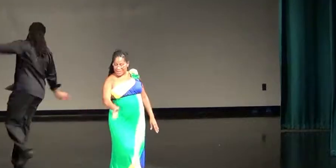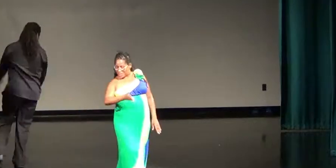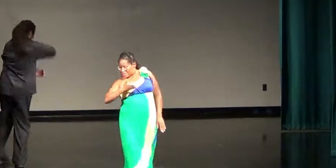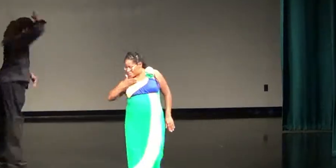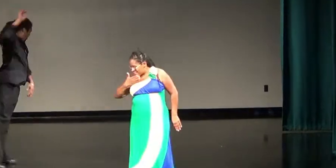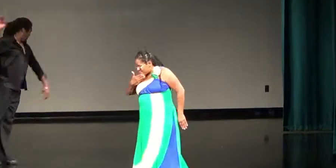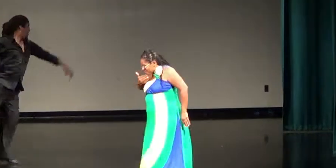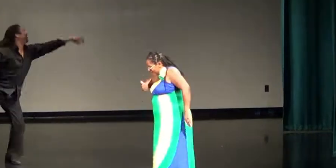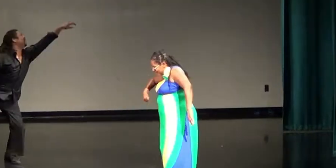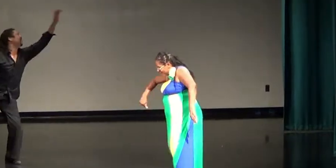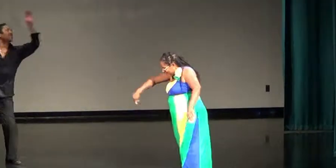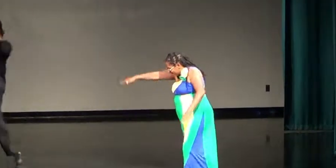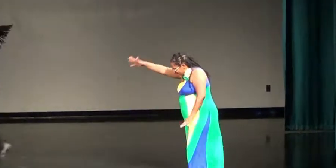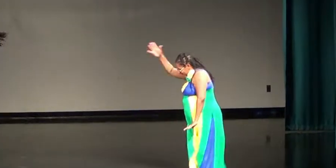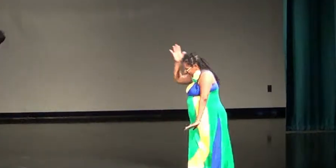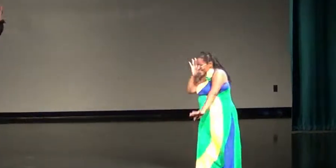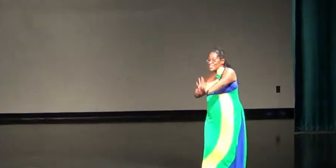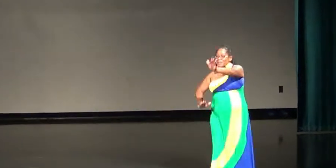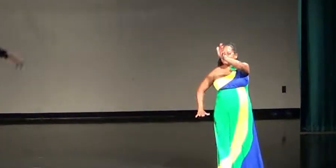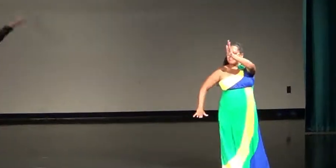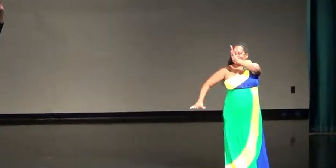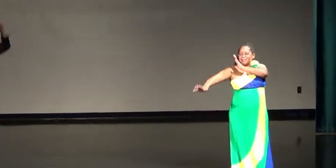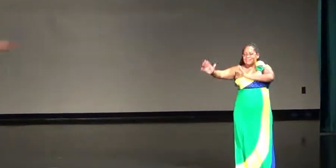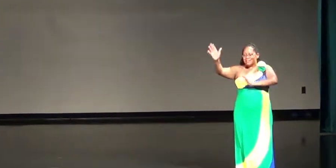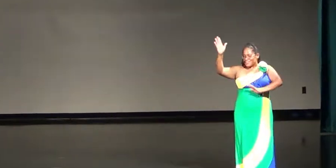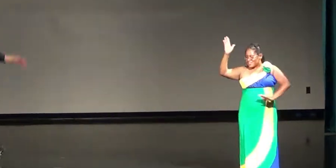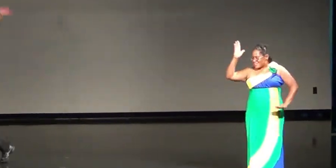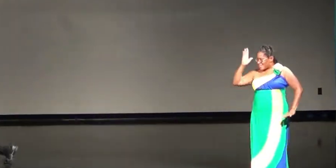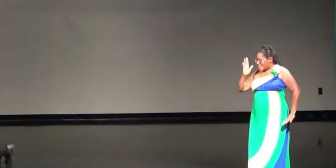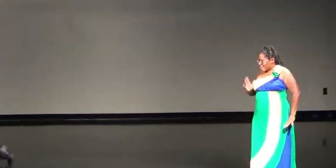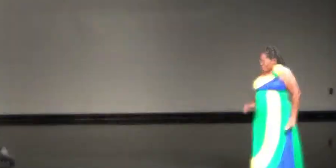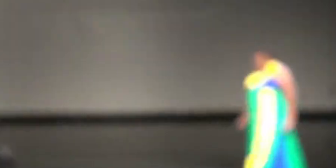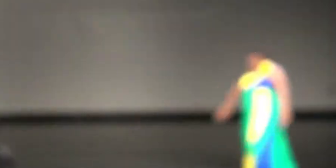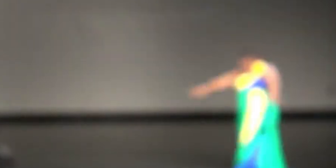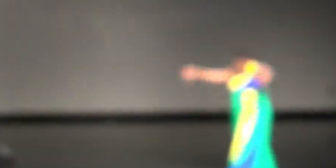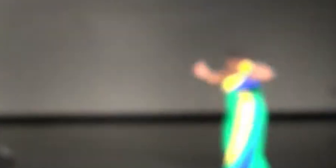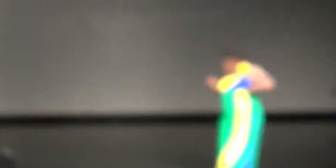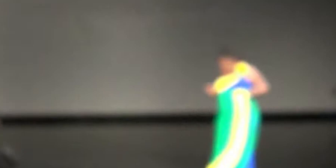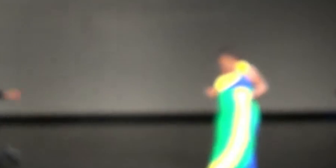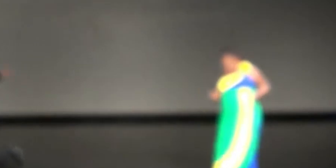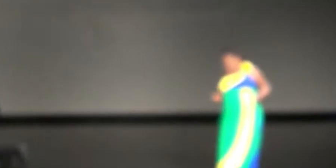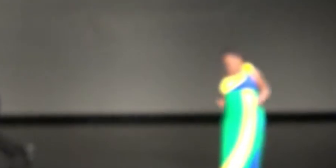I'll be better than I am, I'm trying